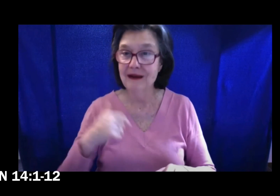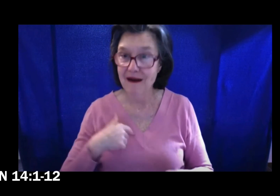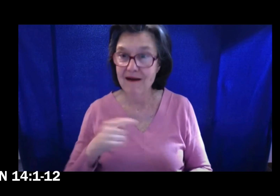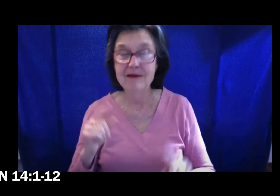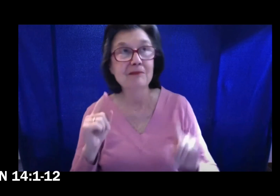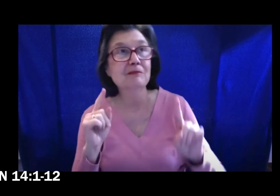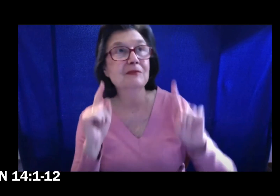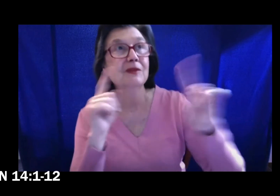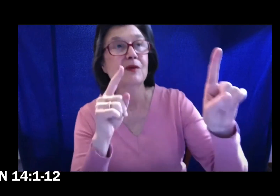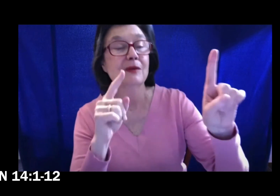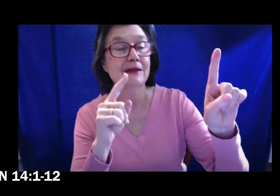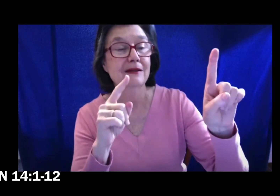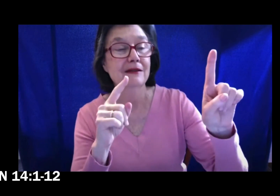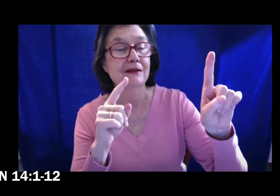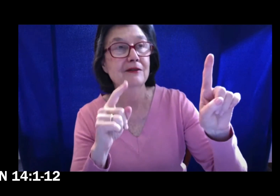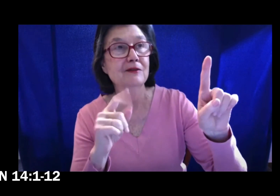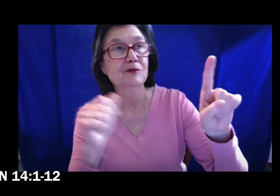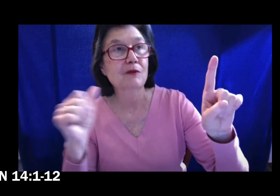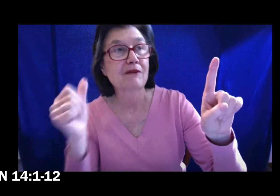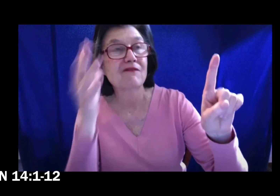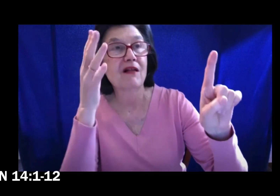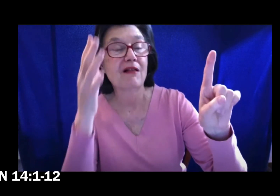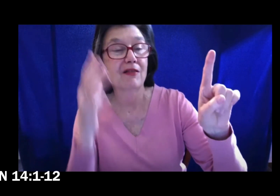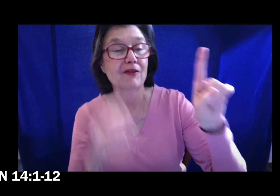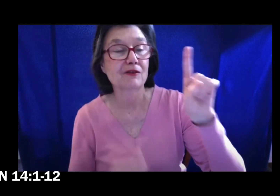because I am going to the Father. the Father.